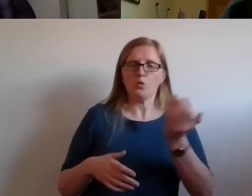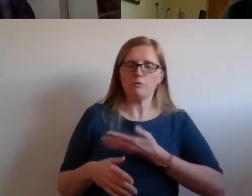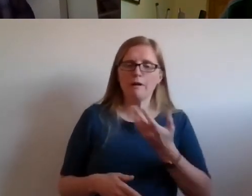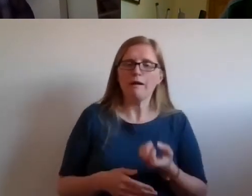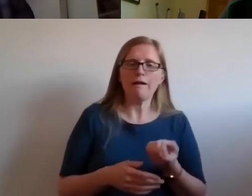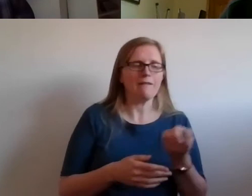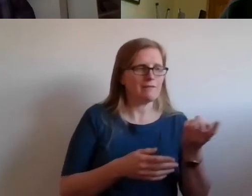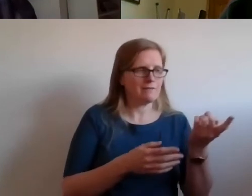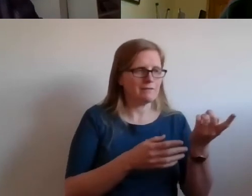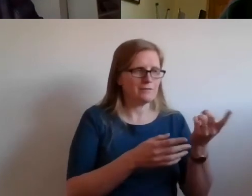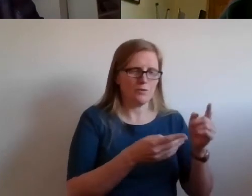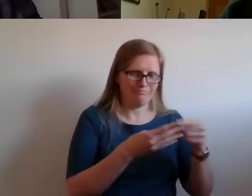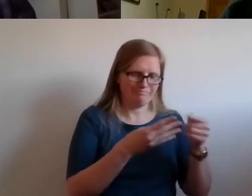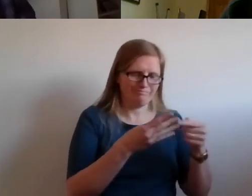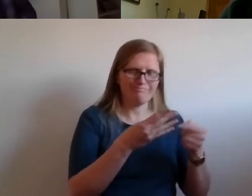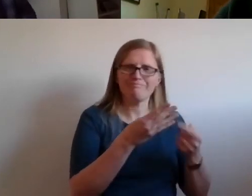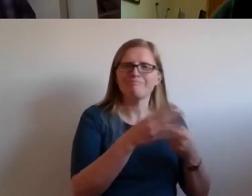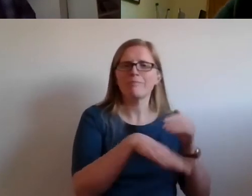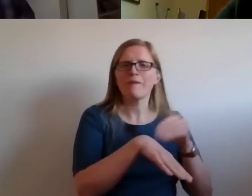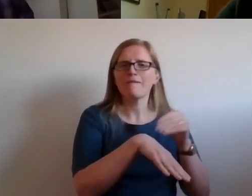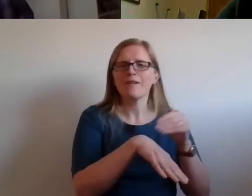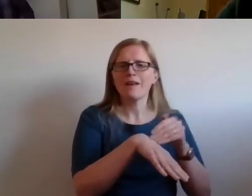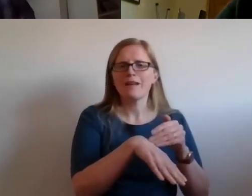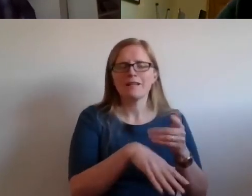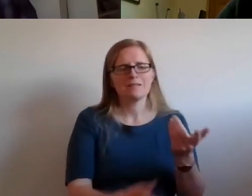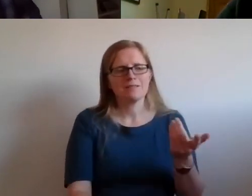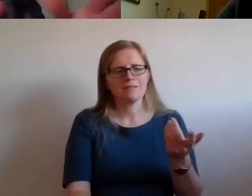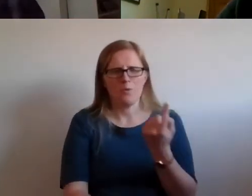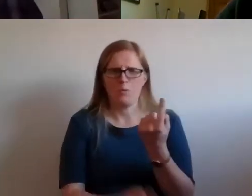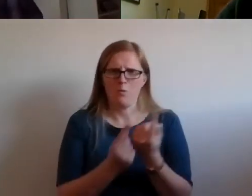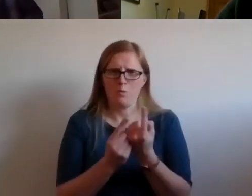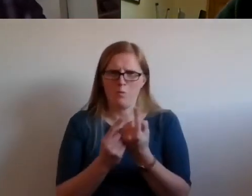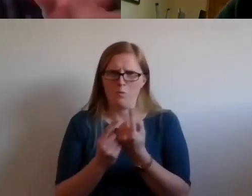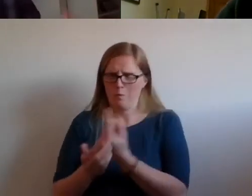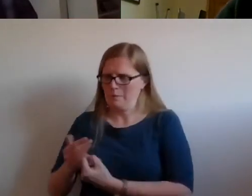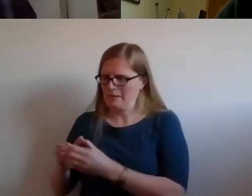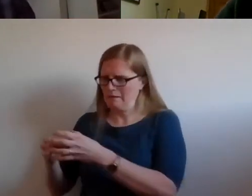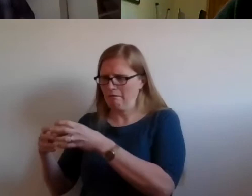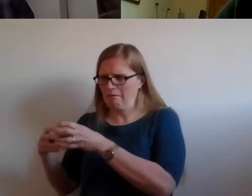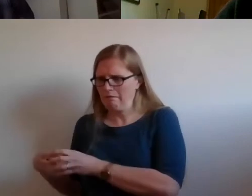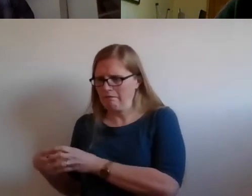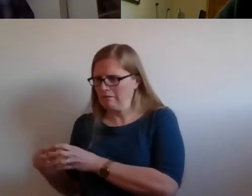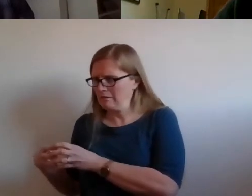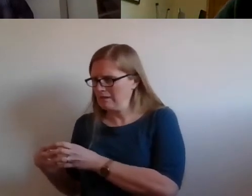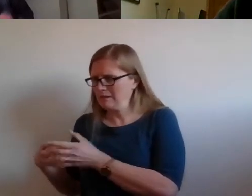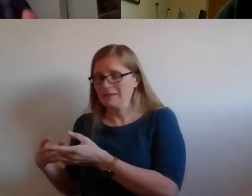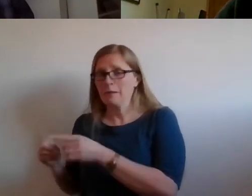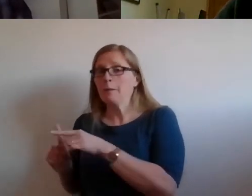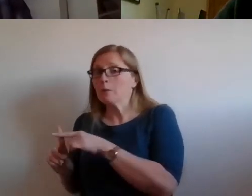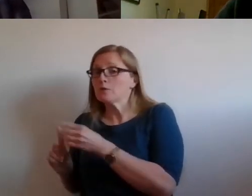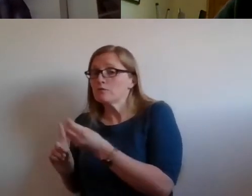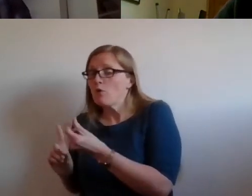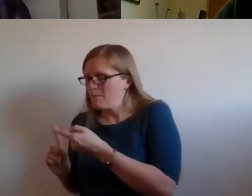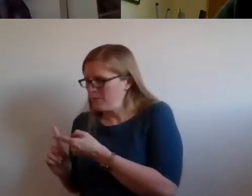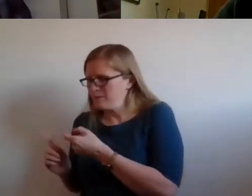interrelated. So to hive one off by itself will have benefits, but there'll be limited benefits because of the